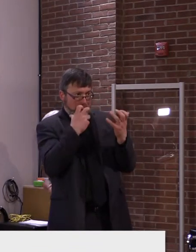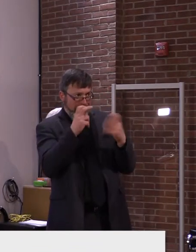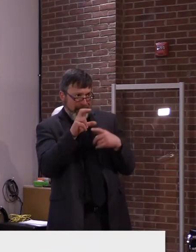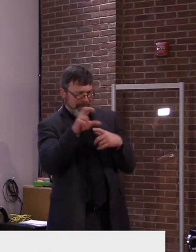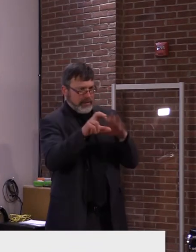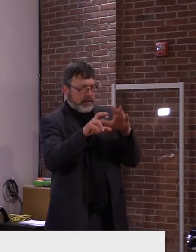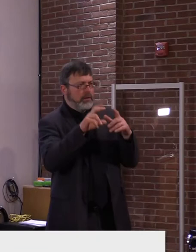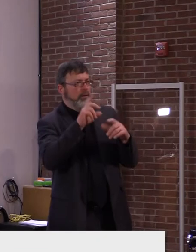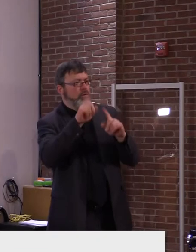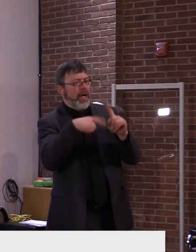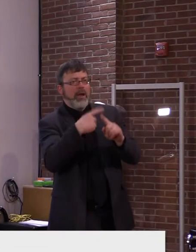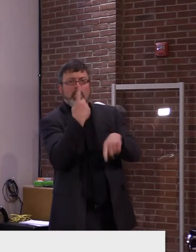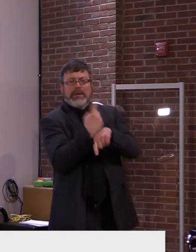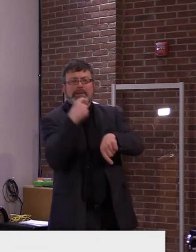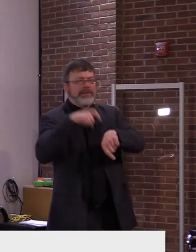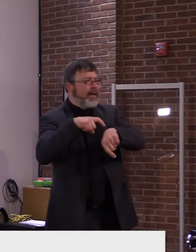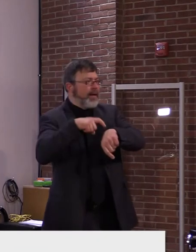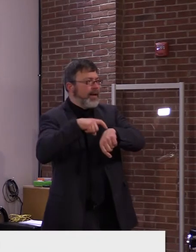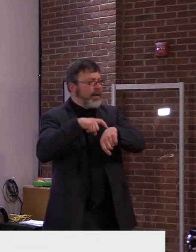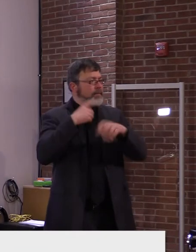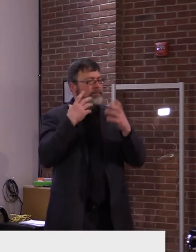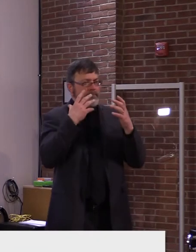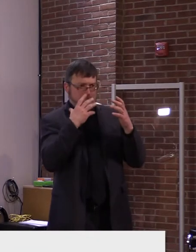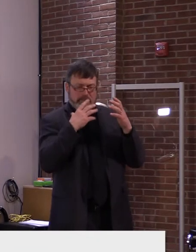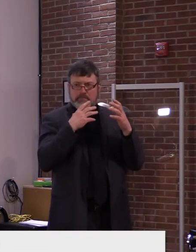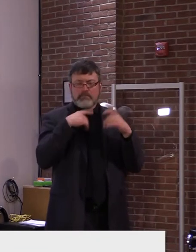about improving our economy in the future.